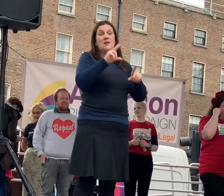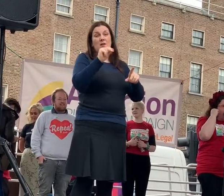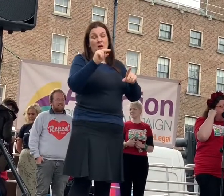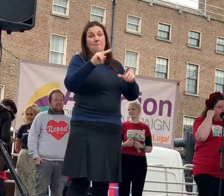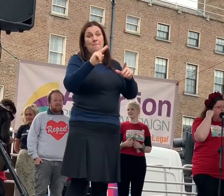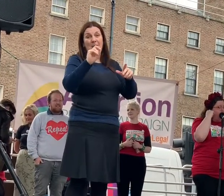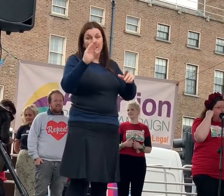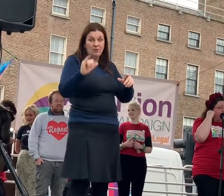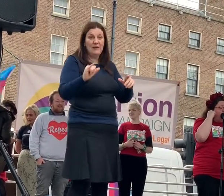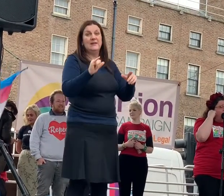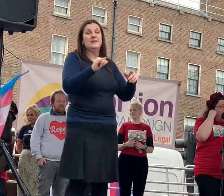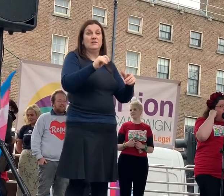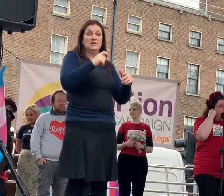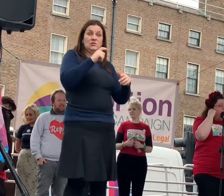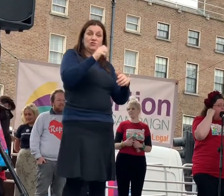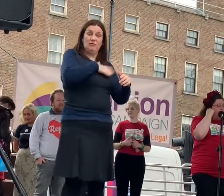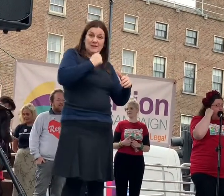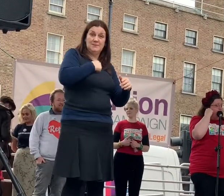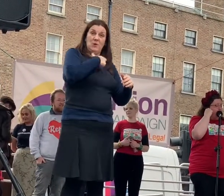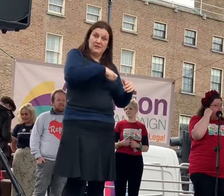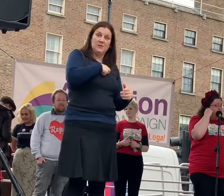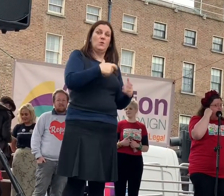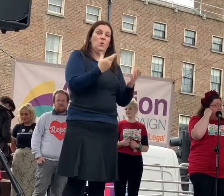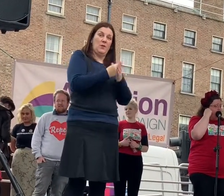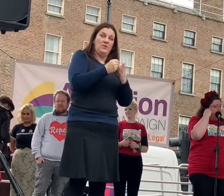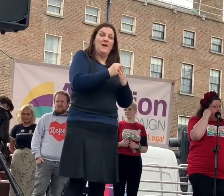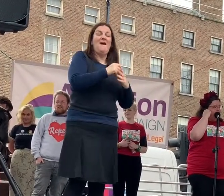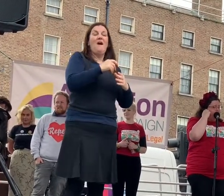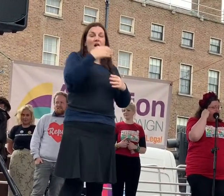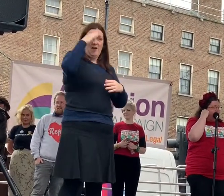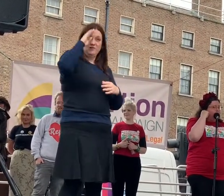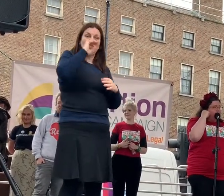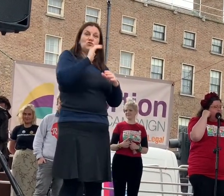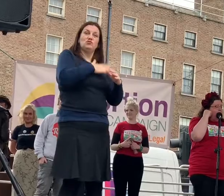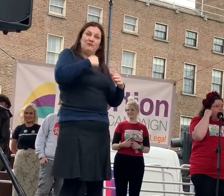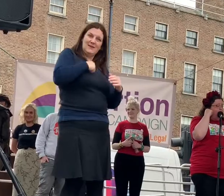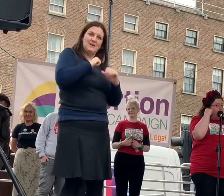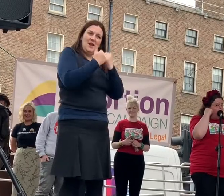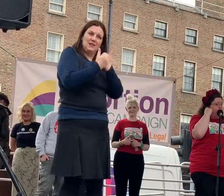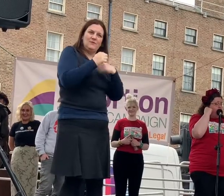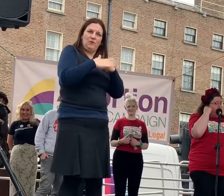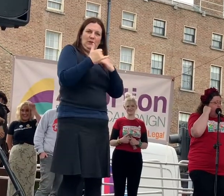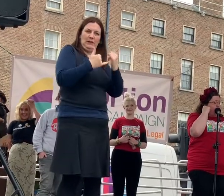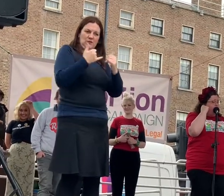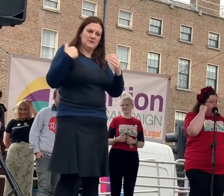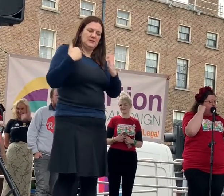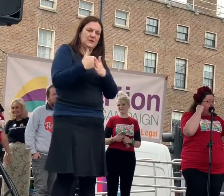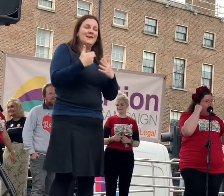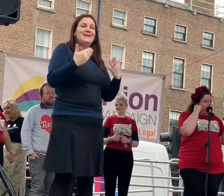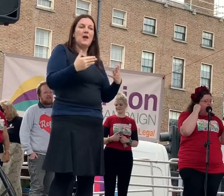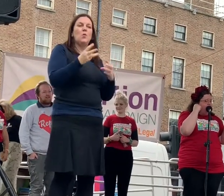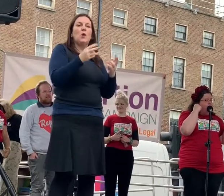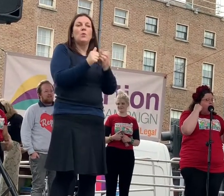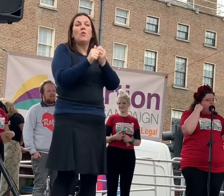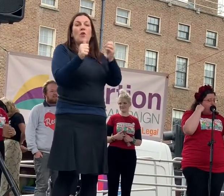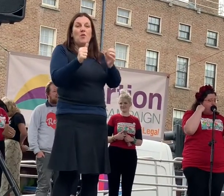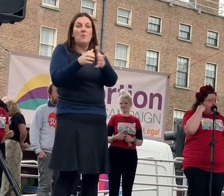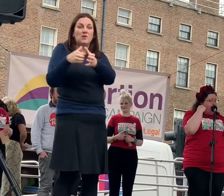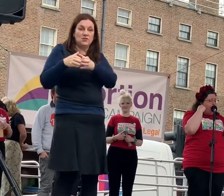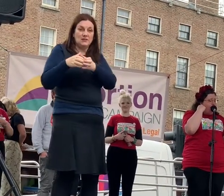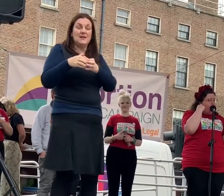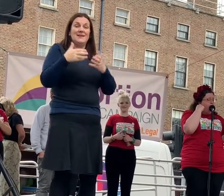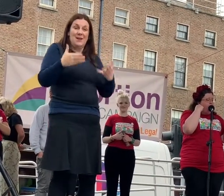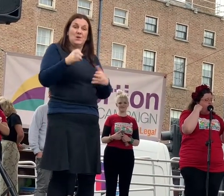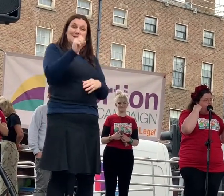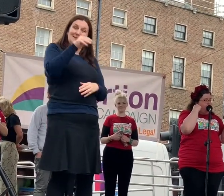who's been involved with Tenny and with the Irish Trans Support Alliance over the years. Now working with other marginalized communities, Sam